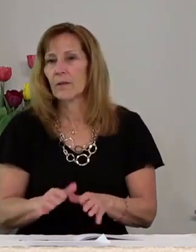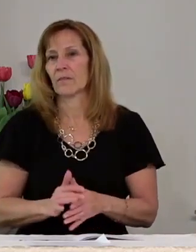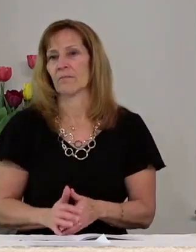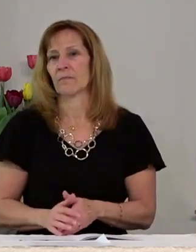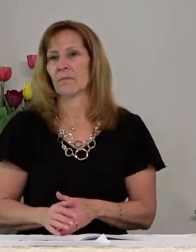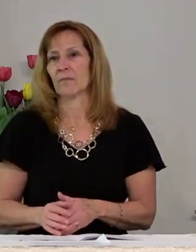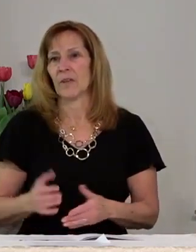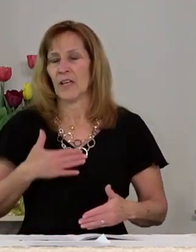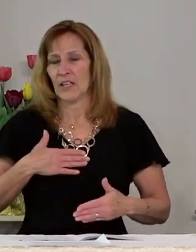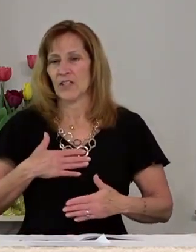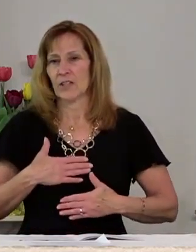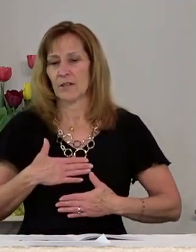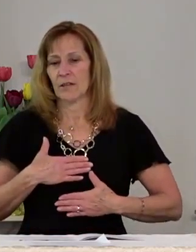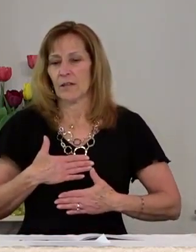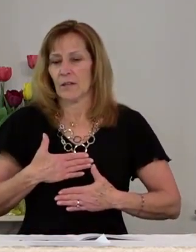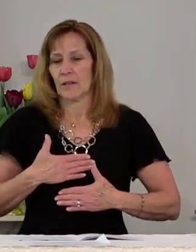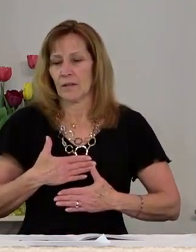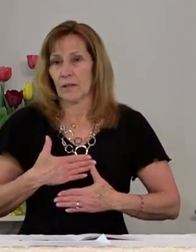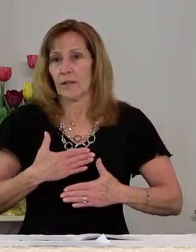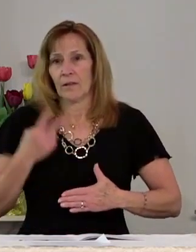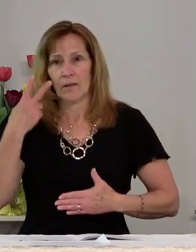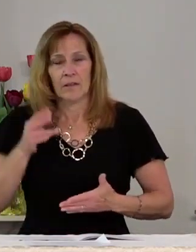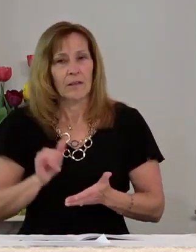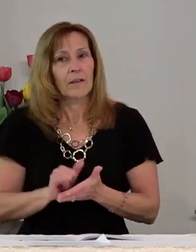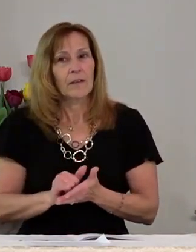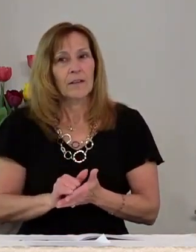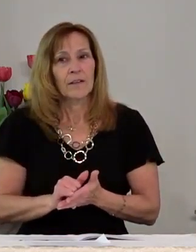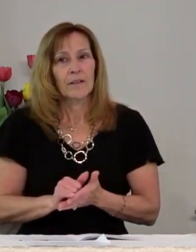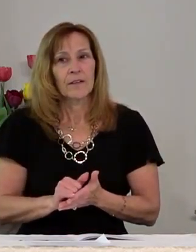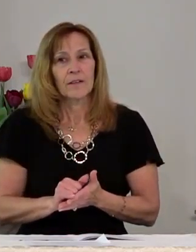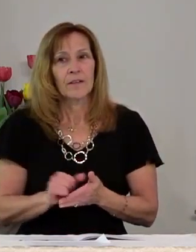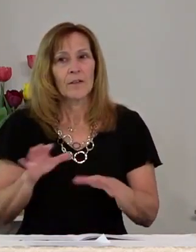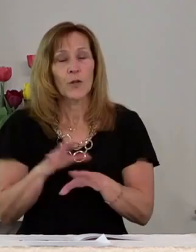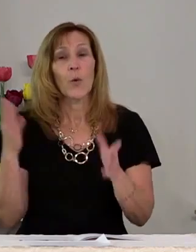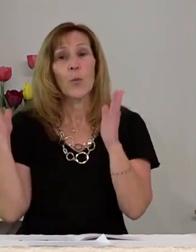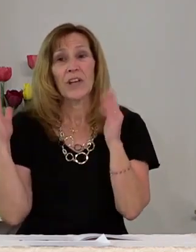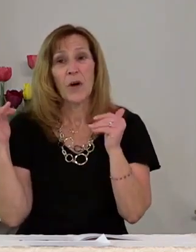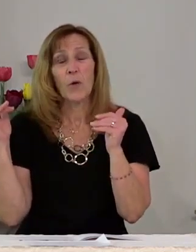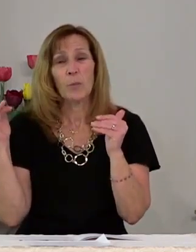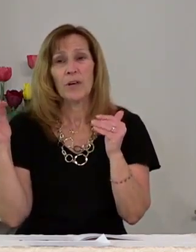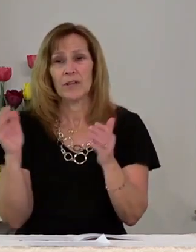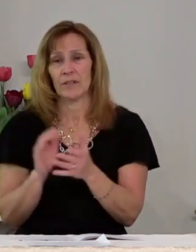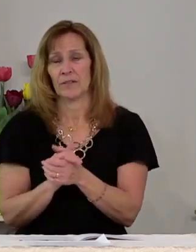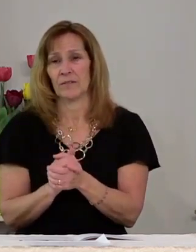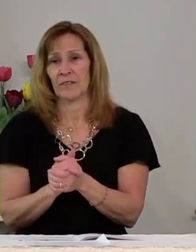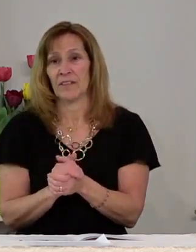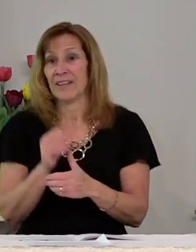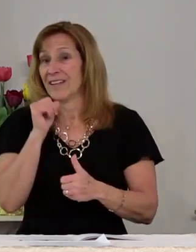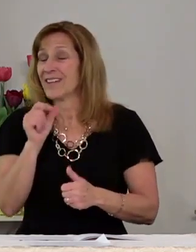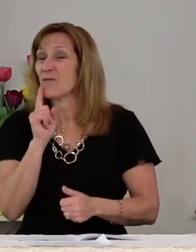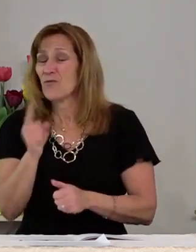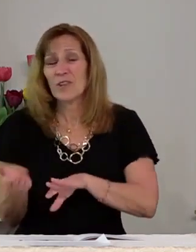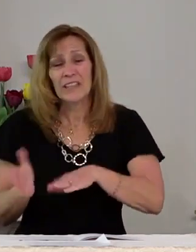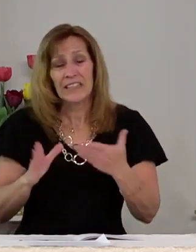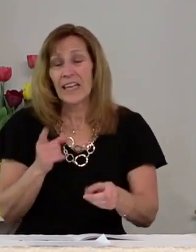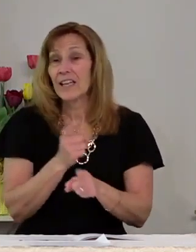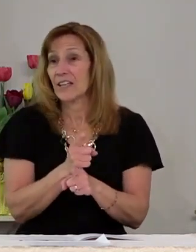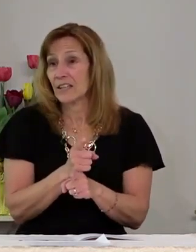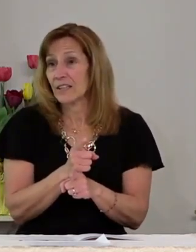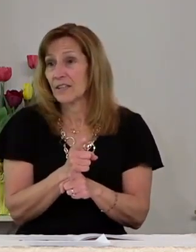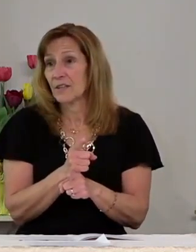Didn't his chest rise a little bit? Don't we hope that they're not really dead?